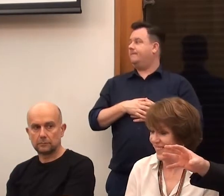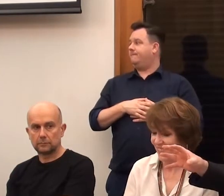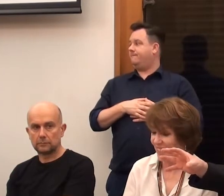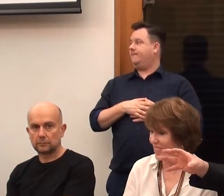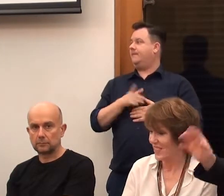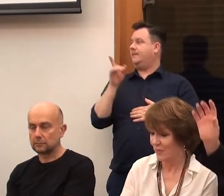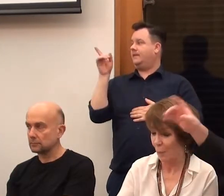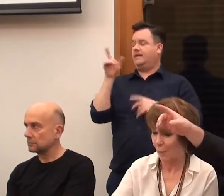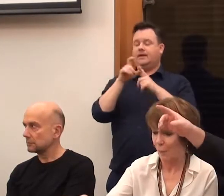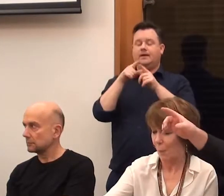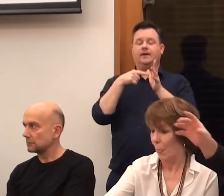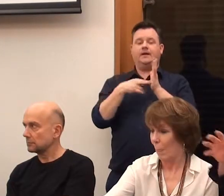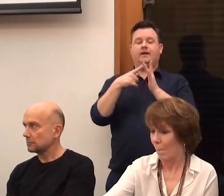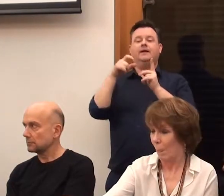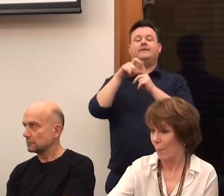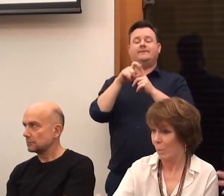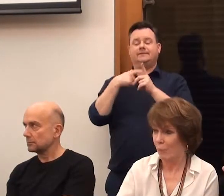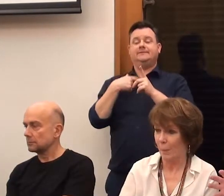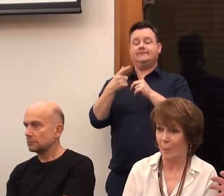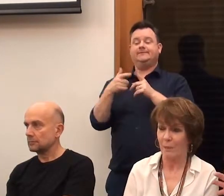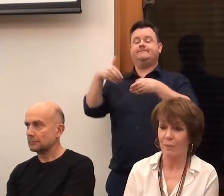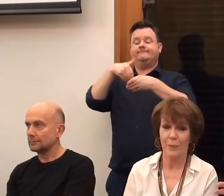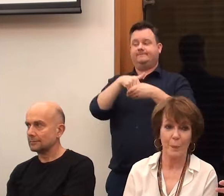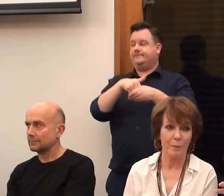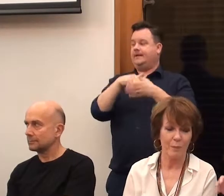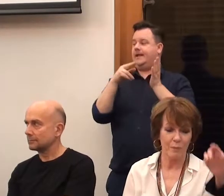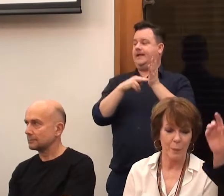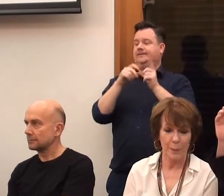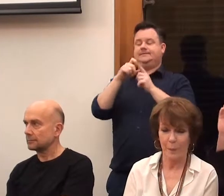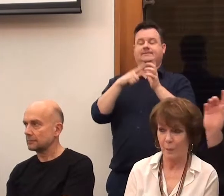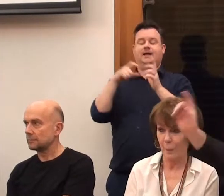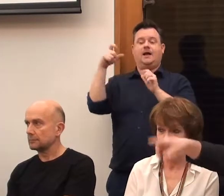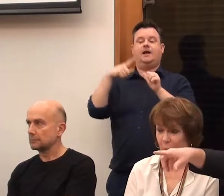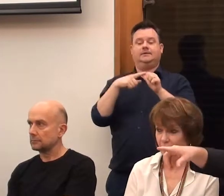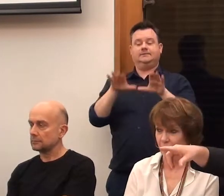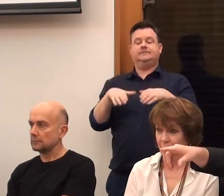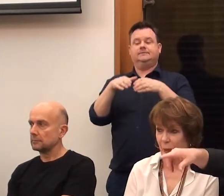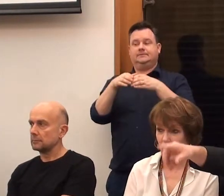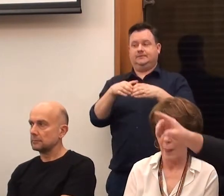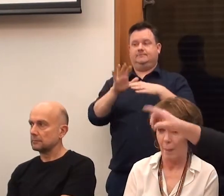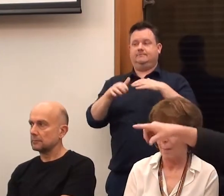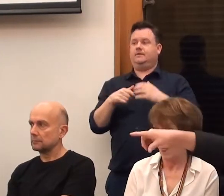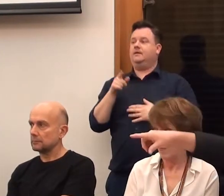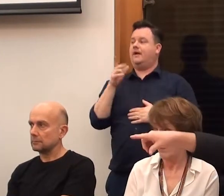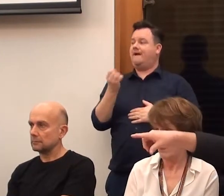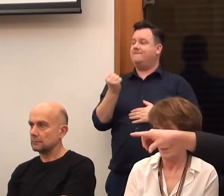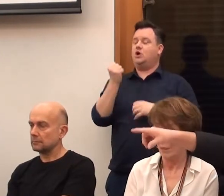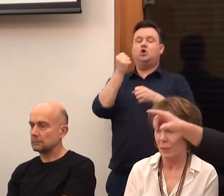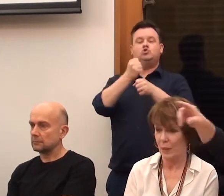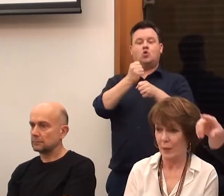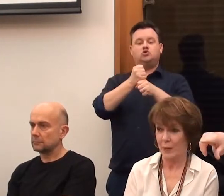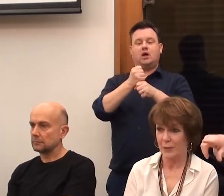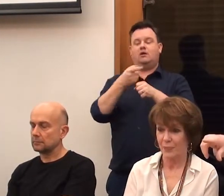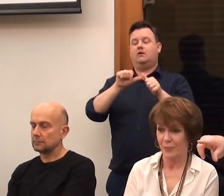NDACA team are here in the room. So if you want to find out more afterwards when we network, there's Georgia, Alex